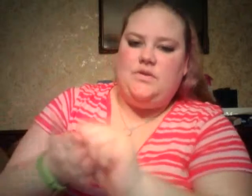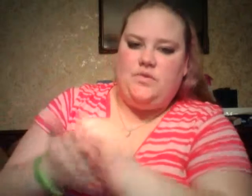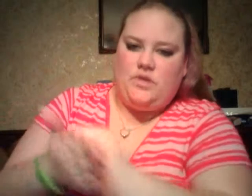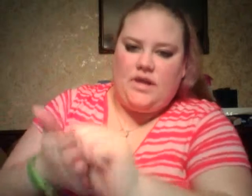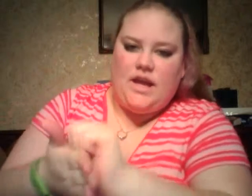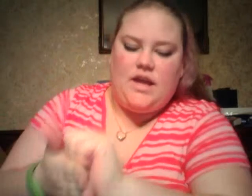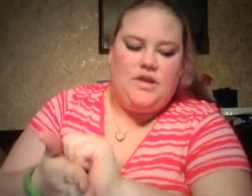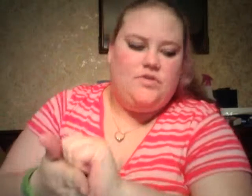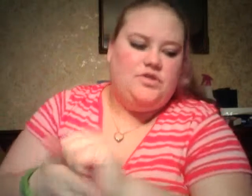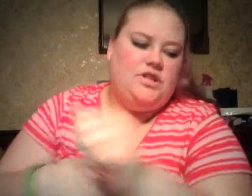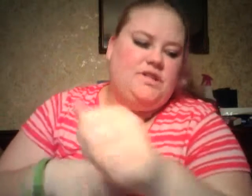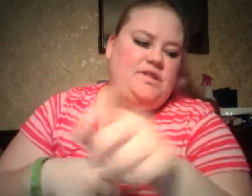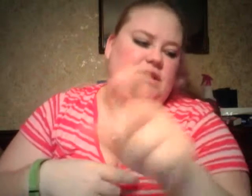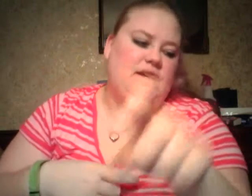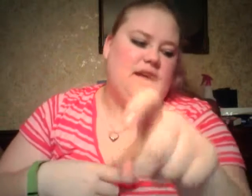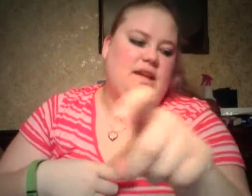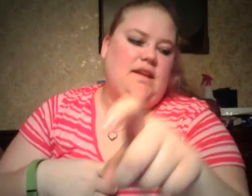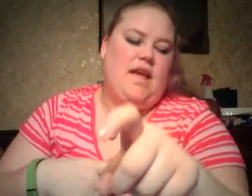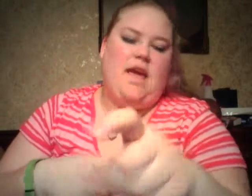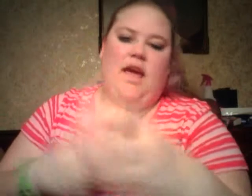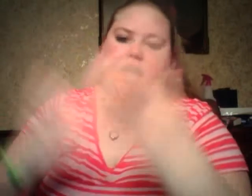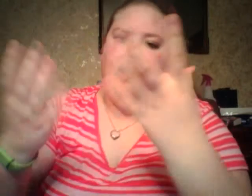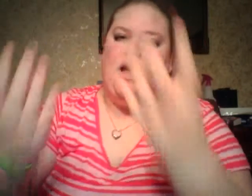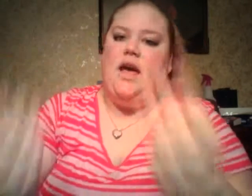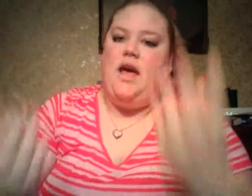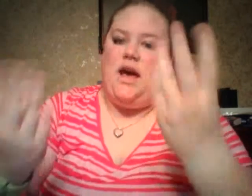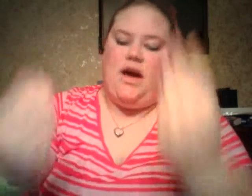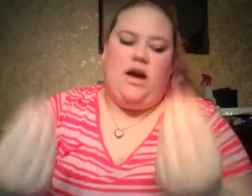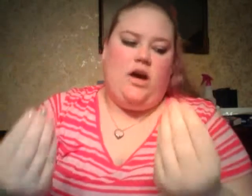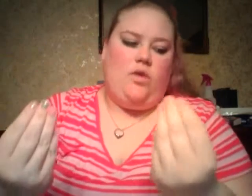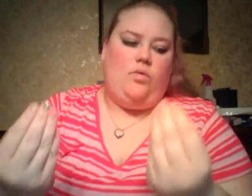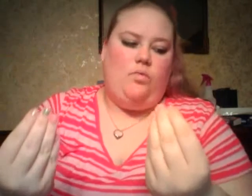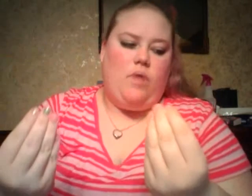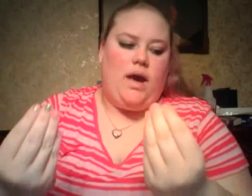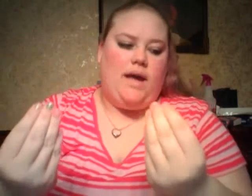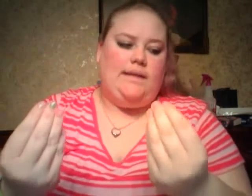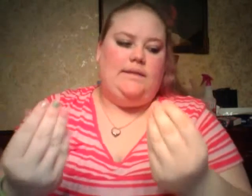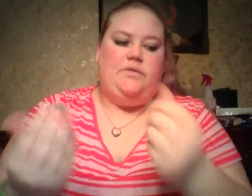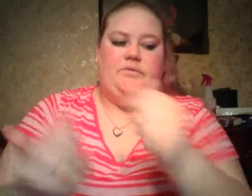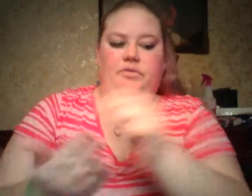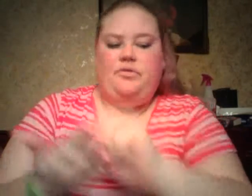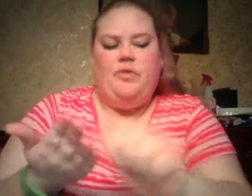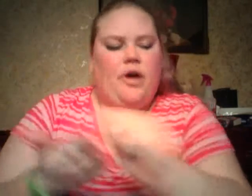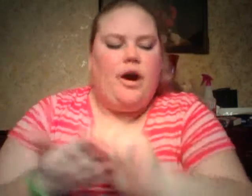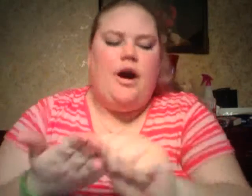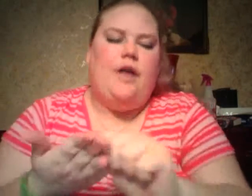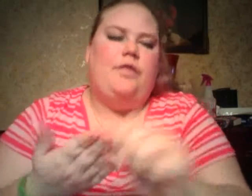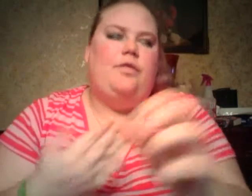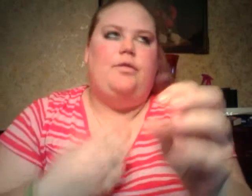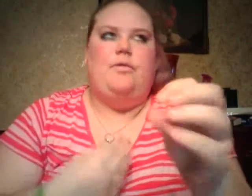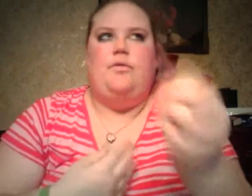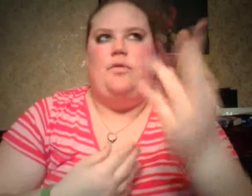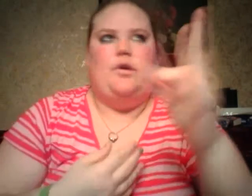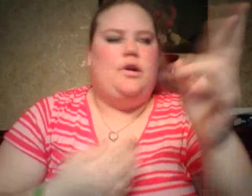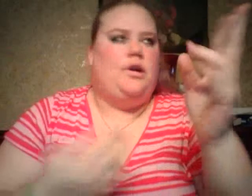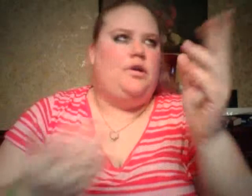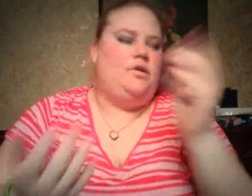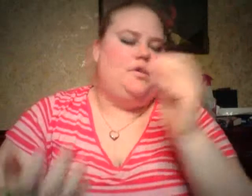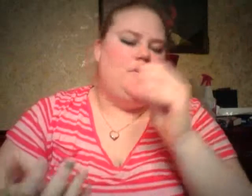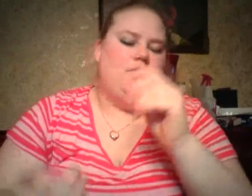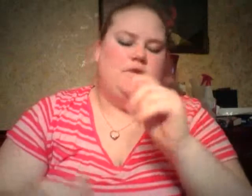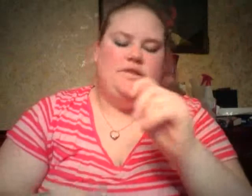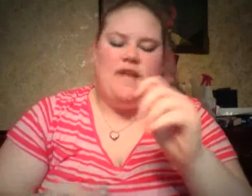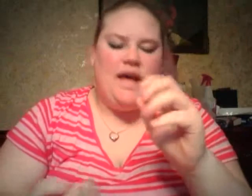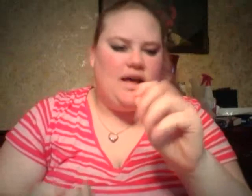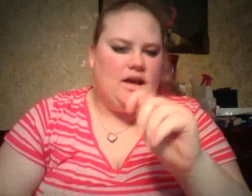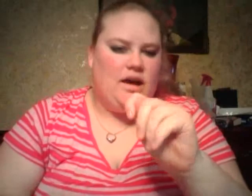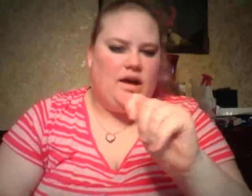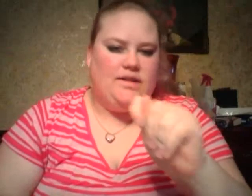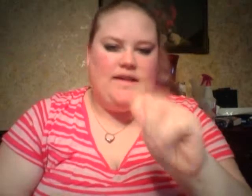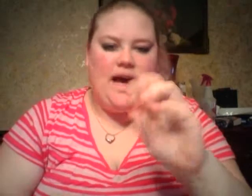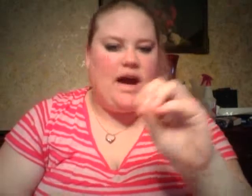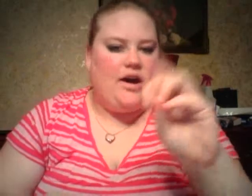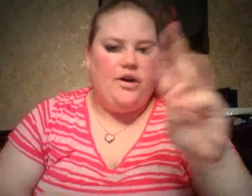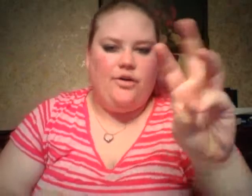to clean. You just need a wet cloth or, you know, a towel.